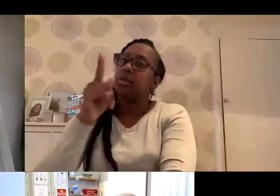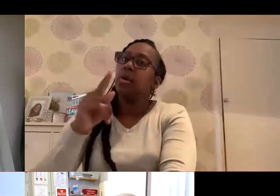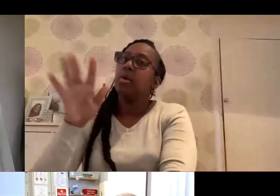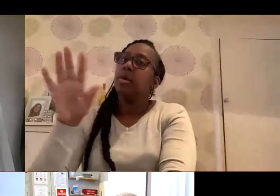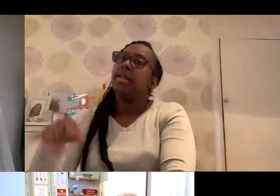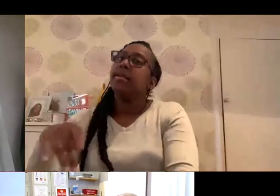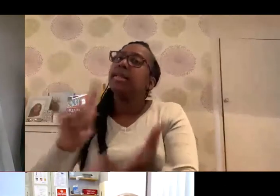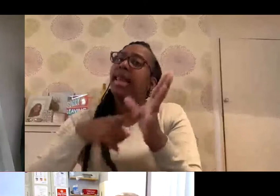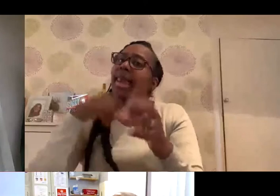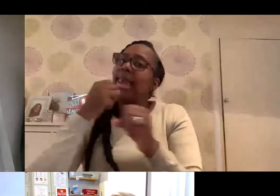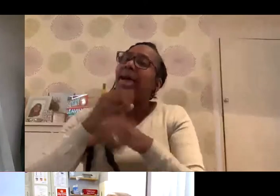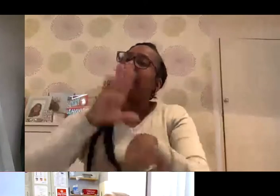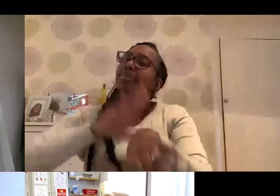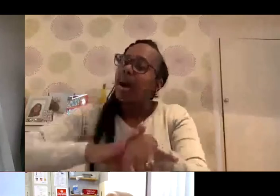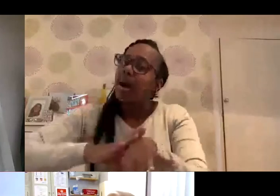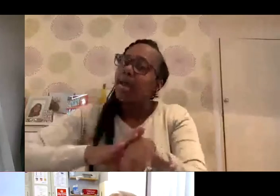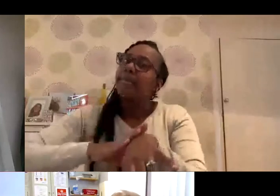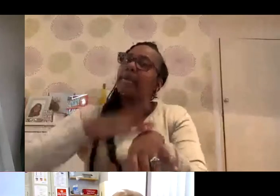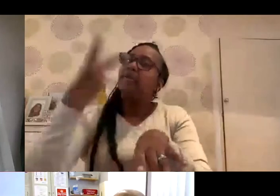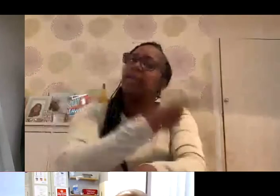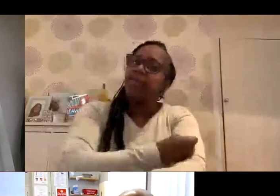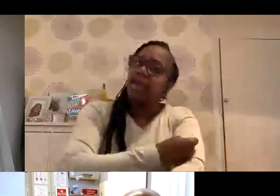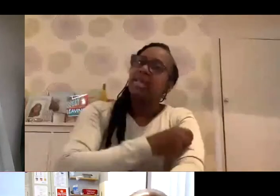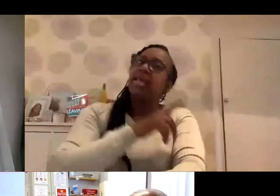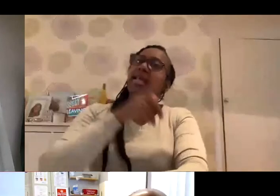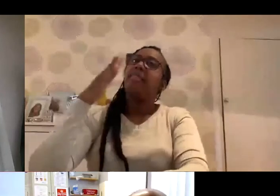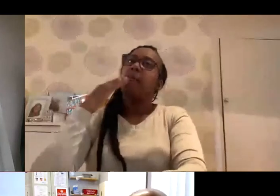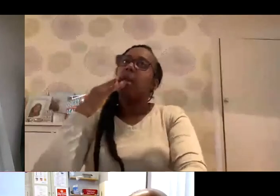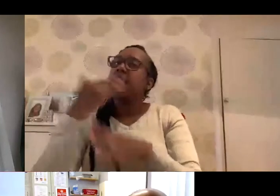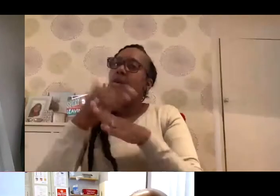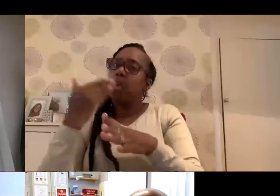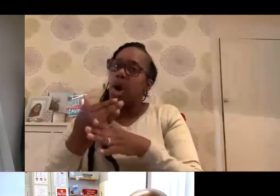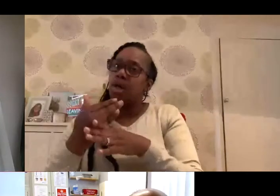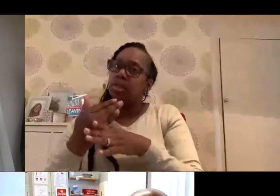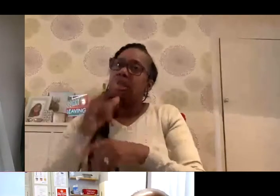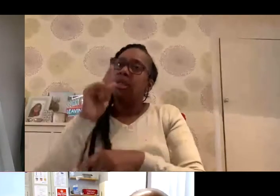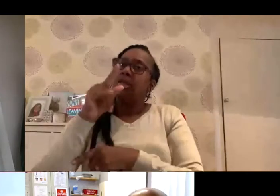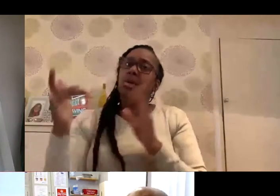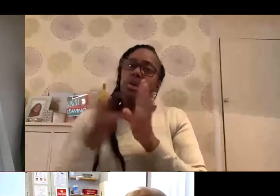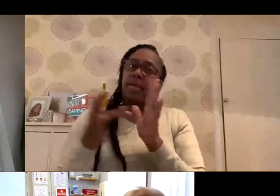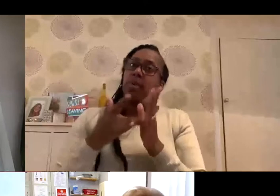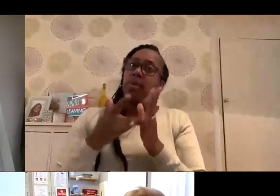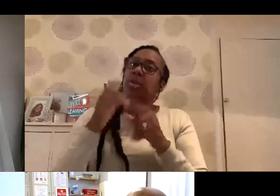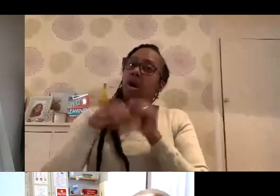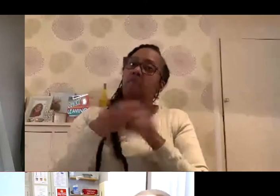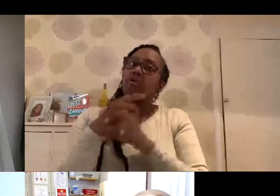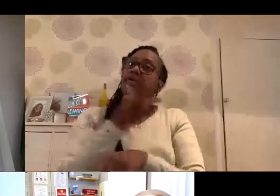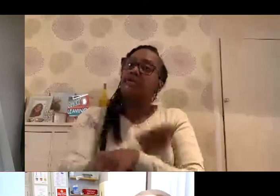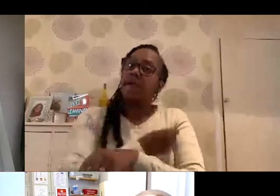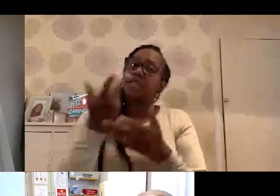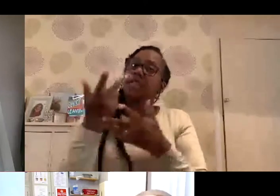between when you have the vaccine and it being fully effective, which is why you still need to do all the right things even after you've had the vaccine.